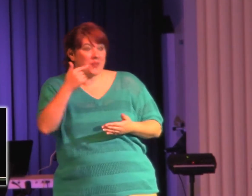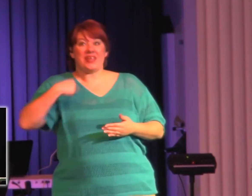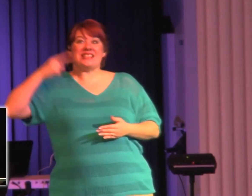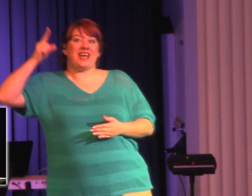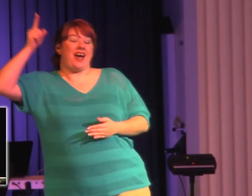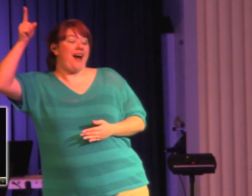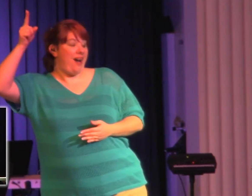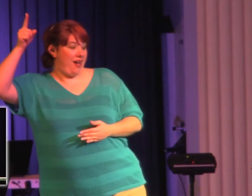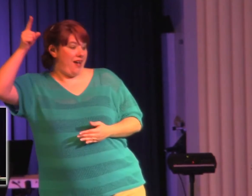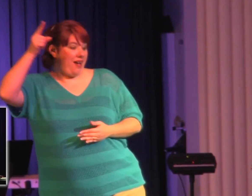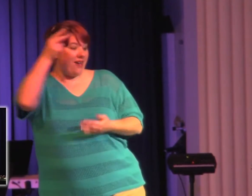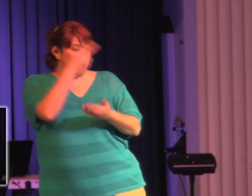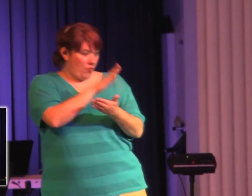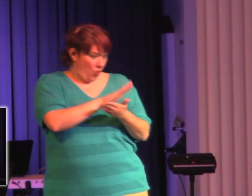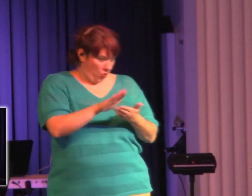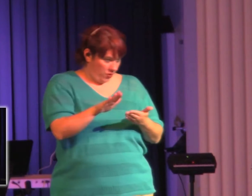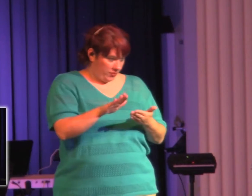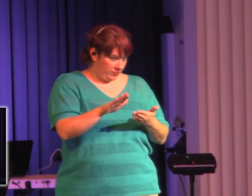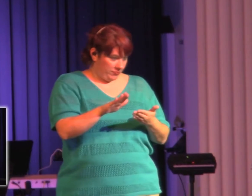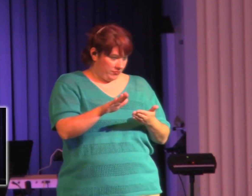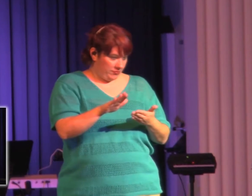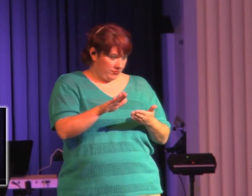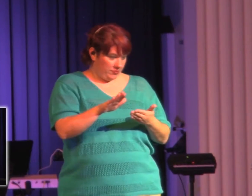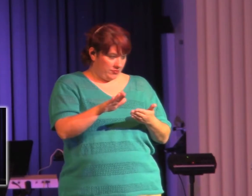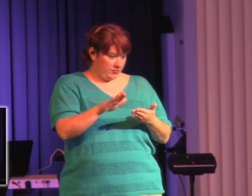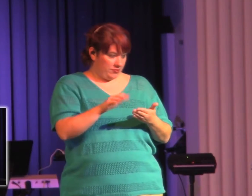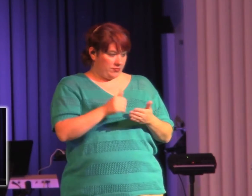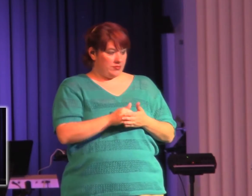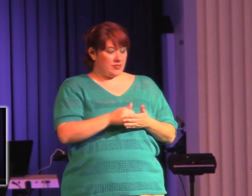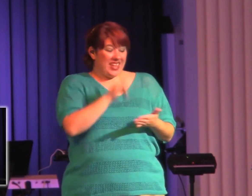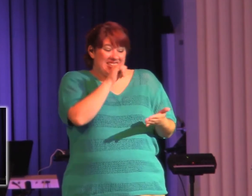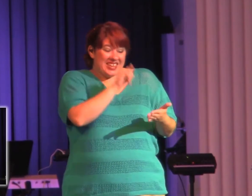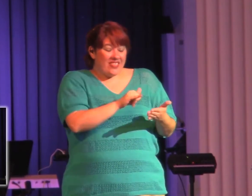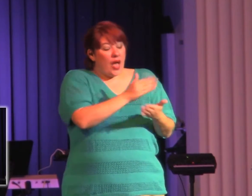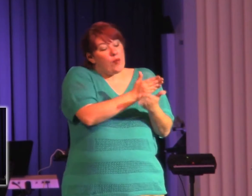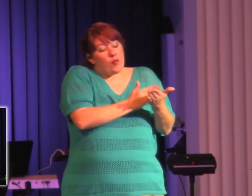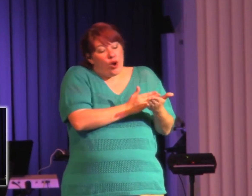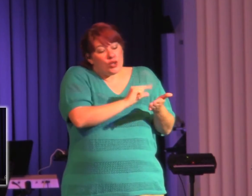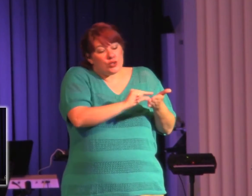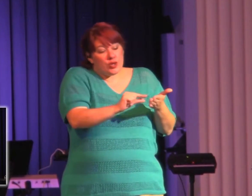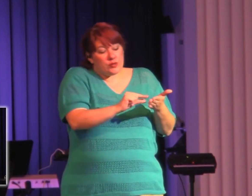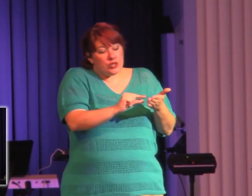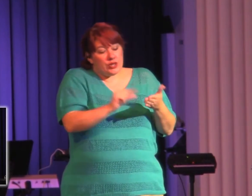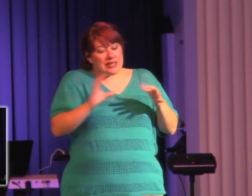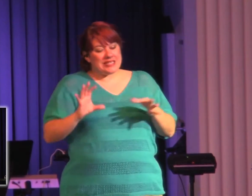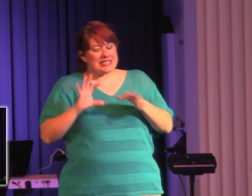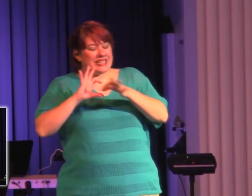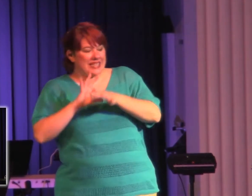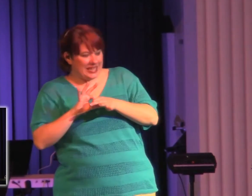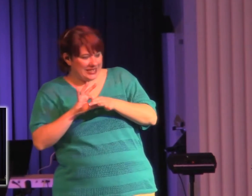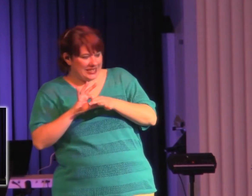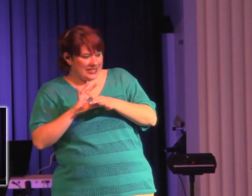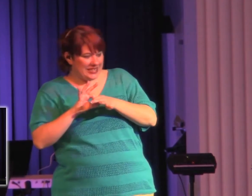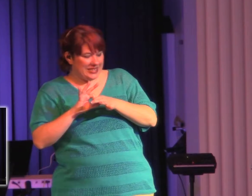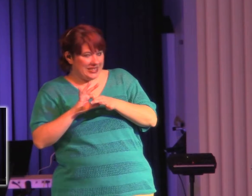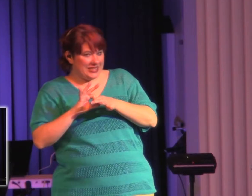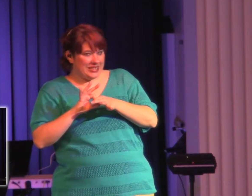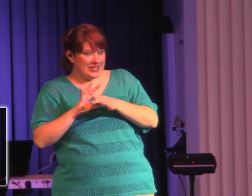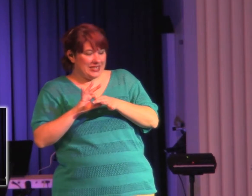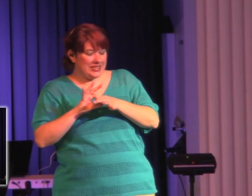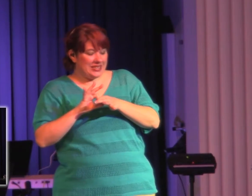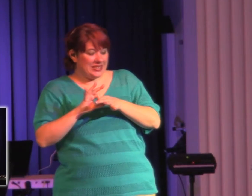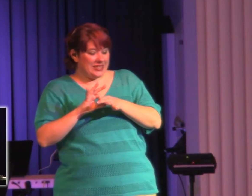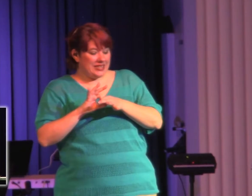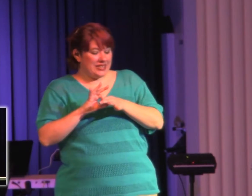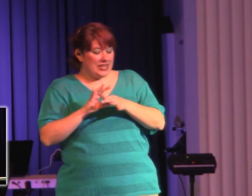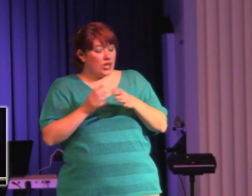Now, this little portion of scripture, it is linked to, of course, the beginning of this letter that